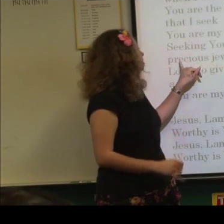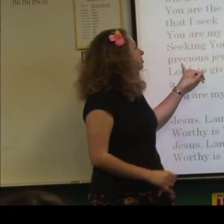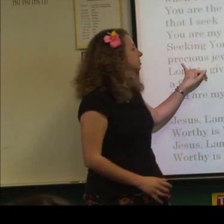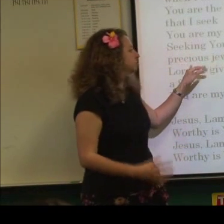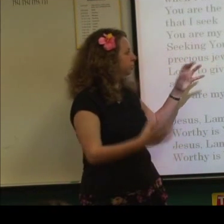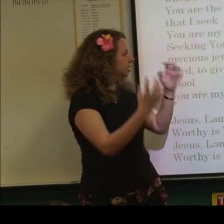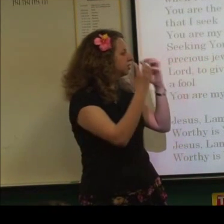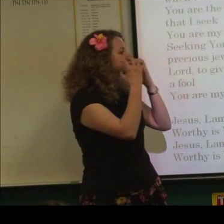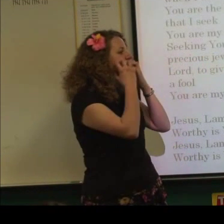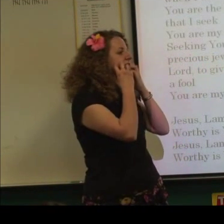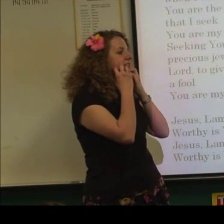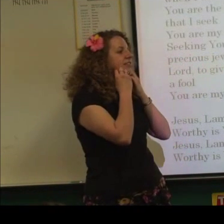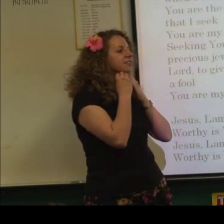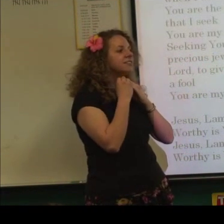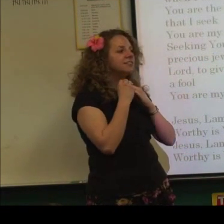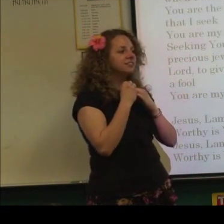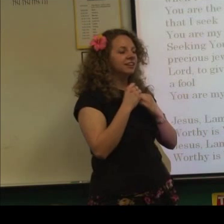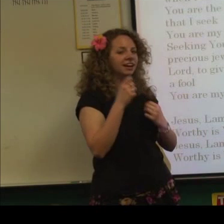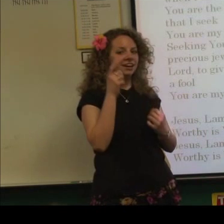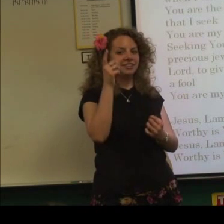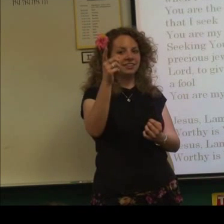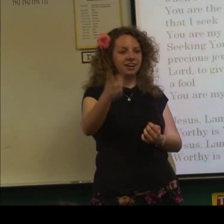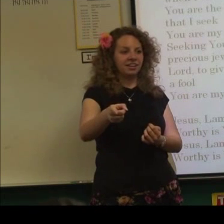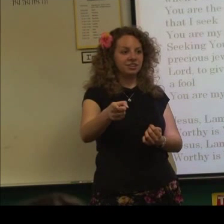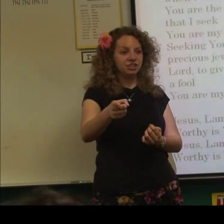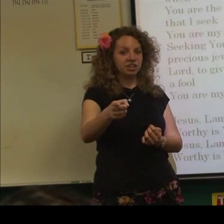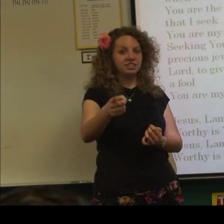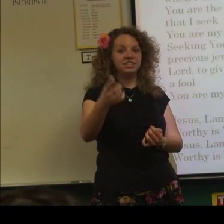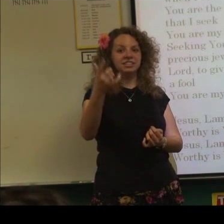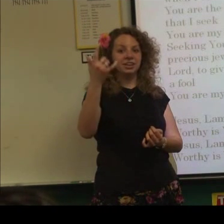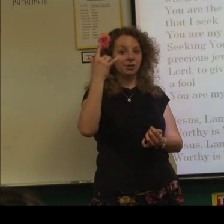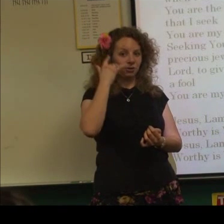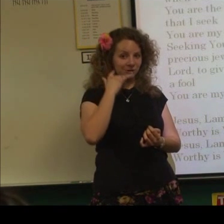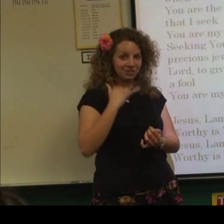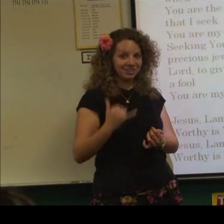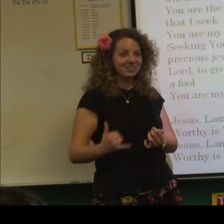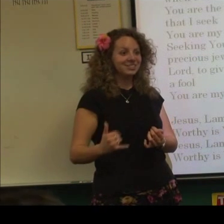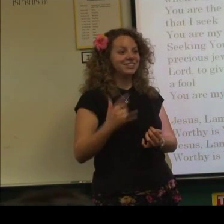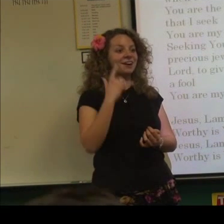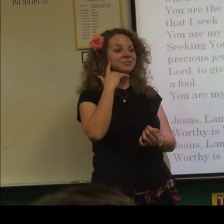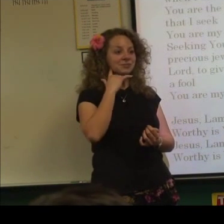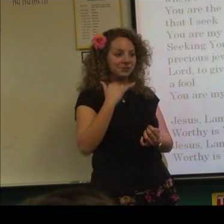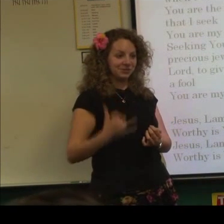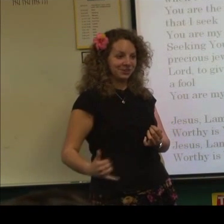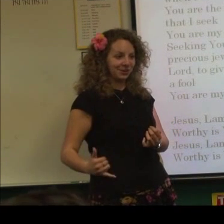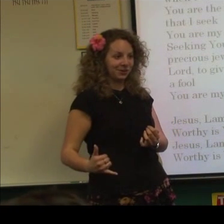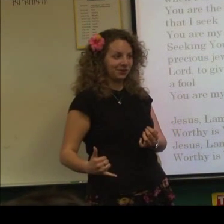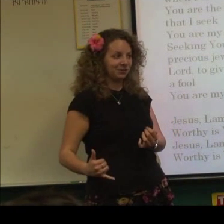It was a precious. Okay, and then I like Jared's. He did gold. So that was cool. Gold.